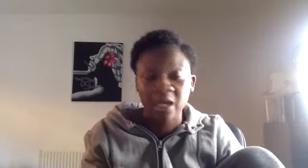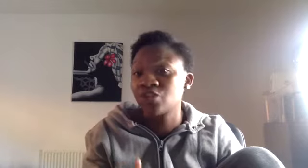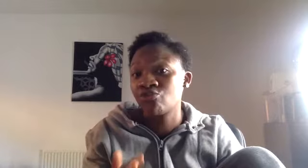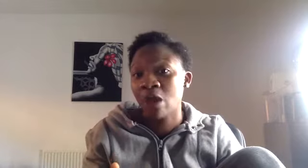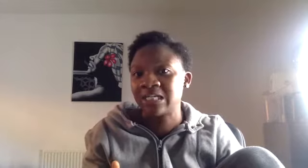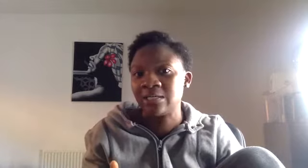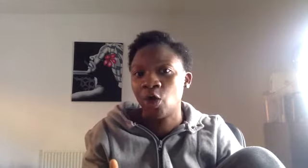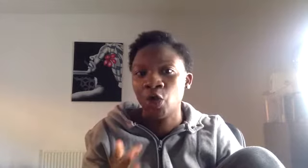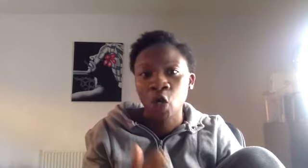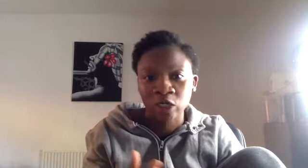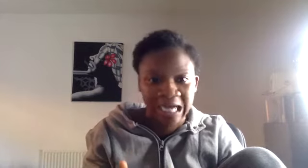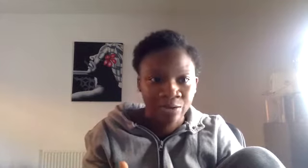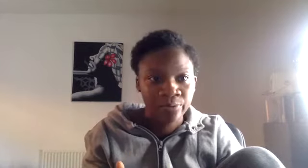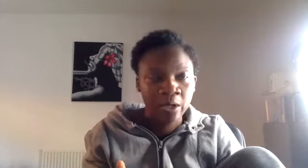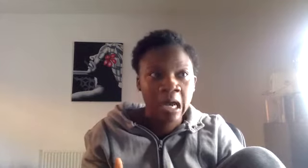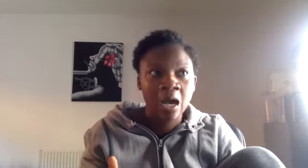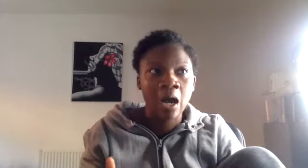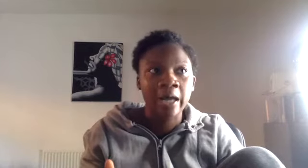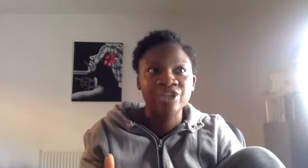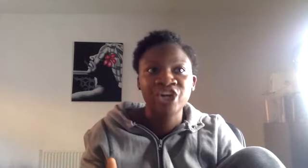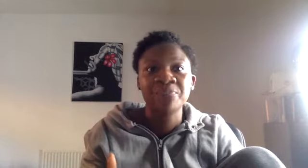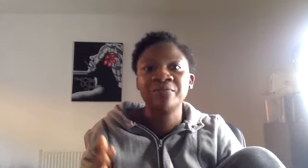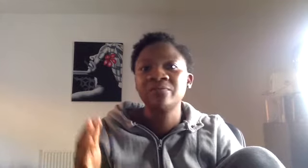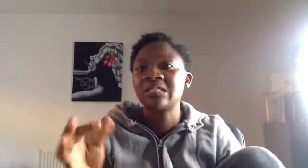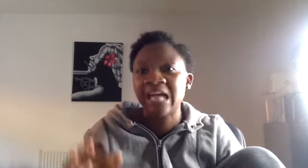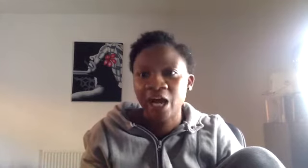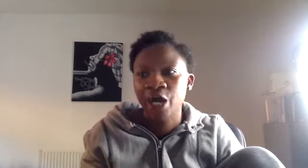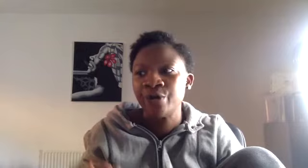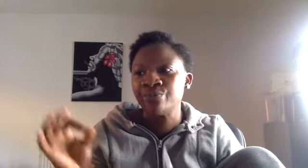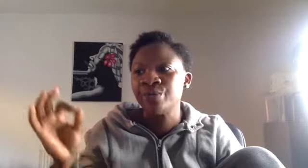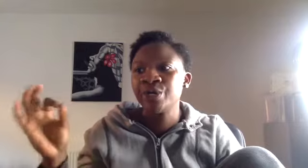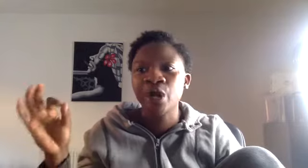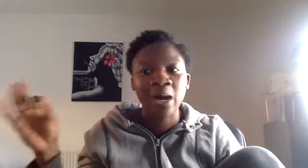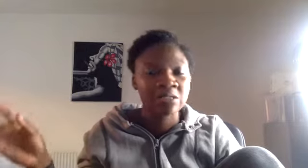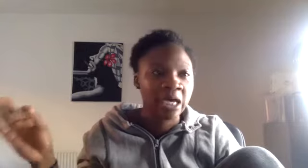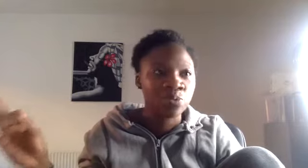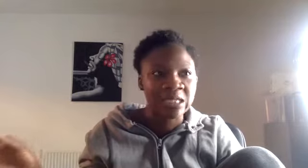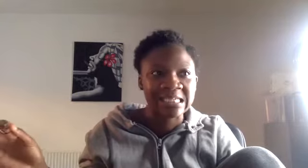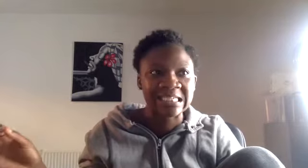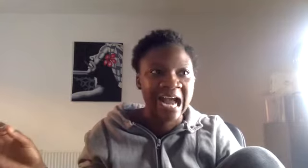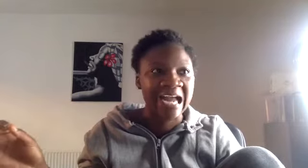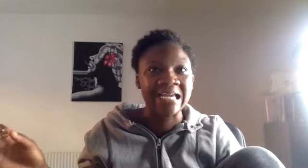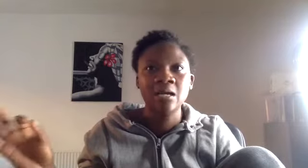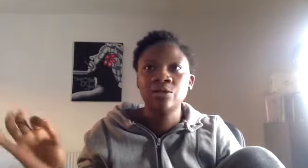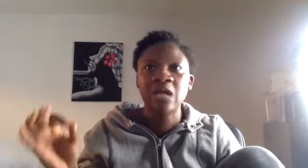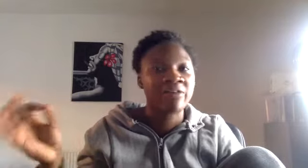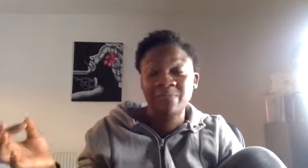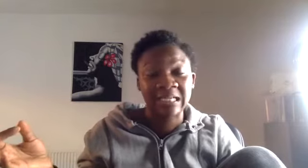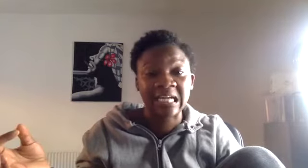instructed on lockdown in terms of stay at home, go outside once a day. Now that's been extended